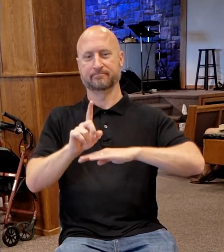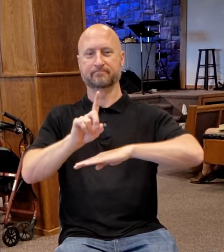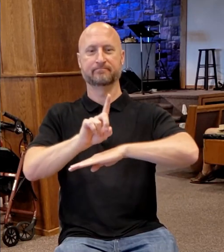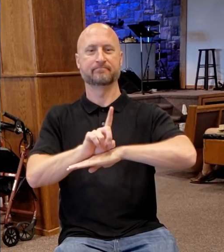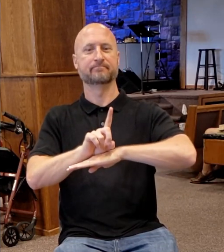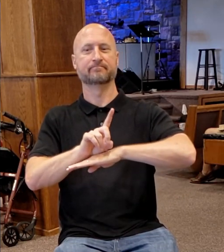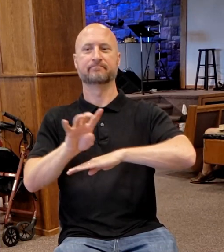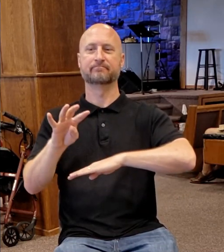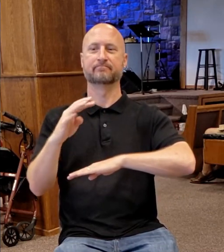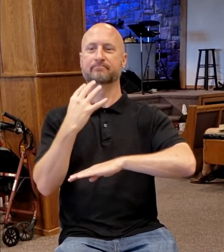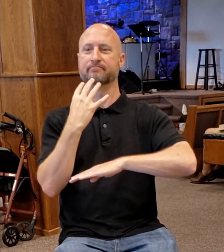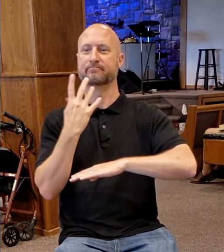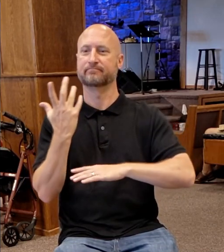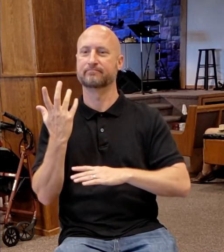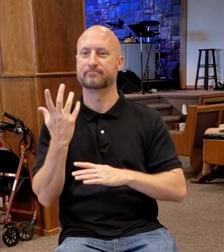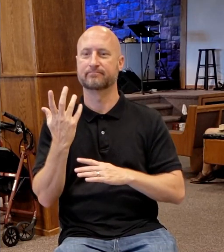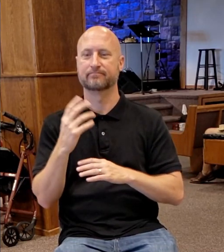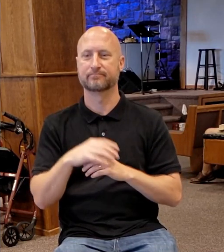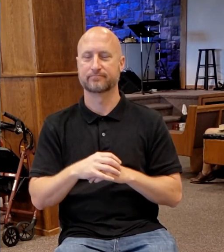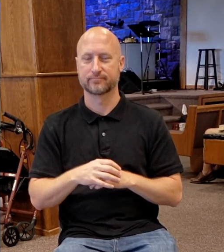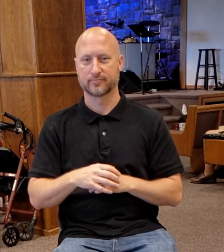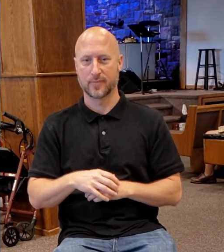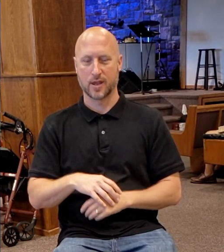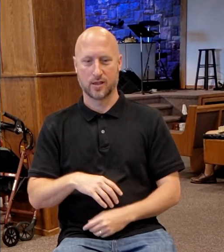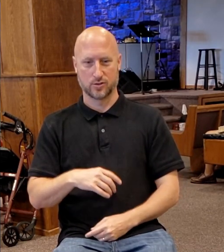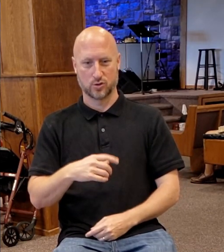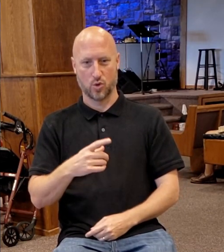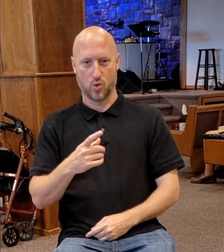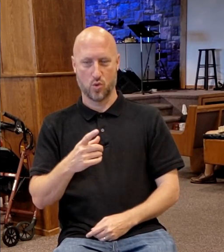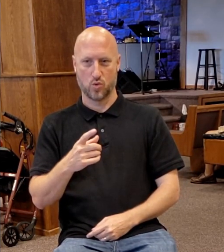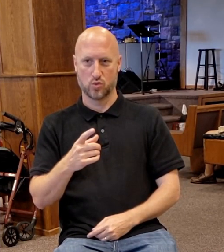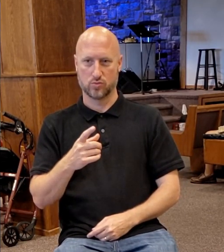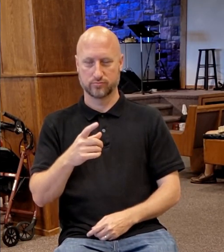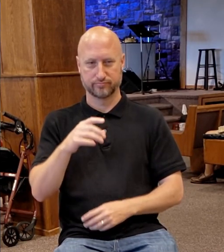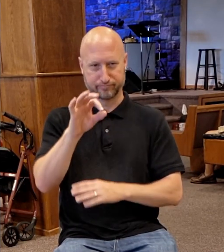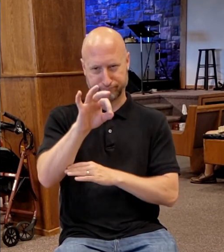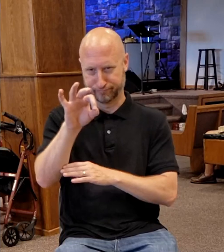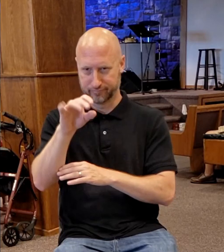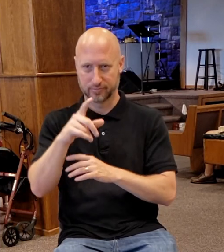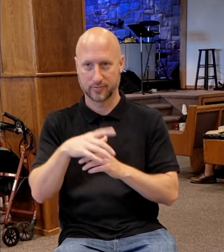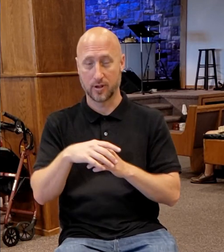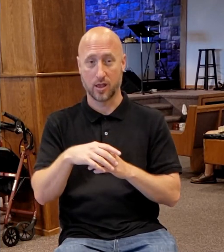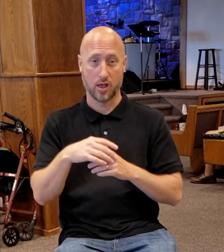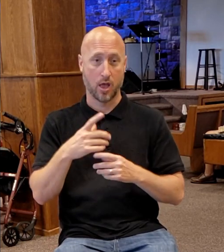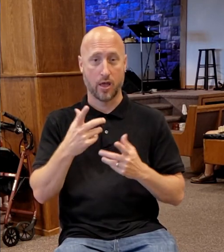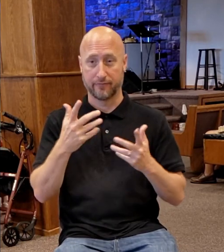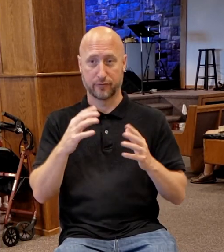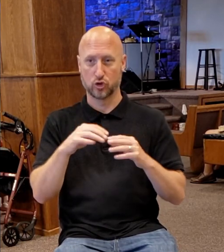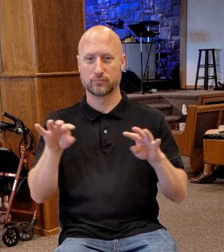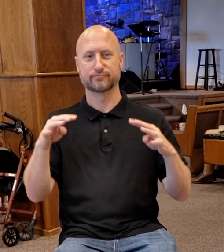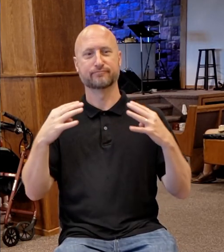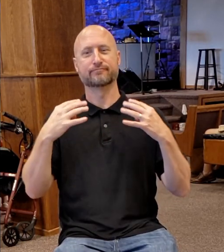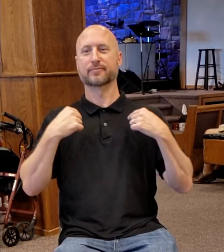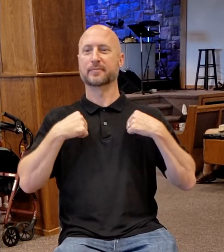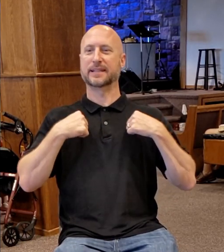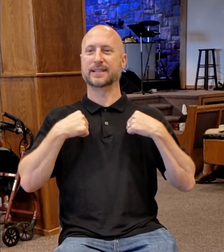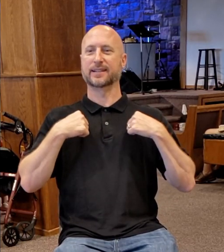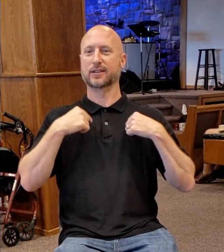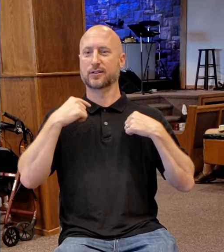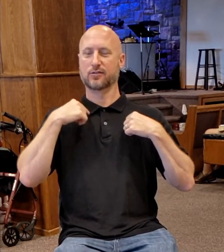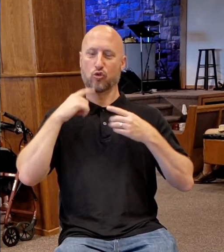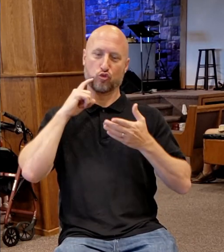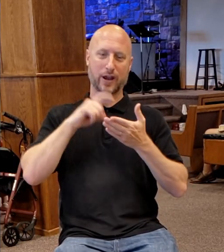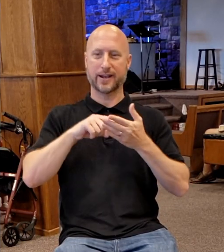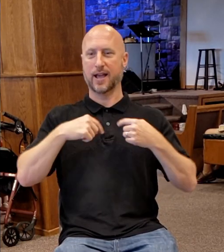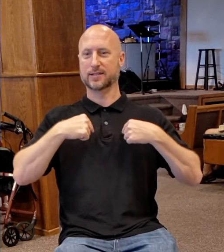is the way you need to do this so I can get out there where people will recognize me. And there's a morbidity about